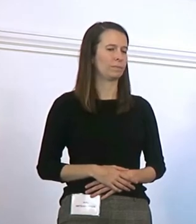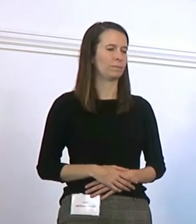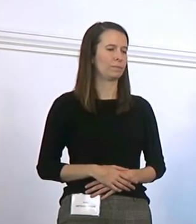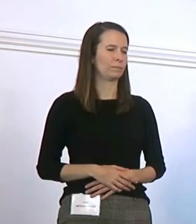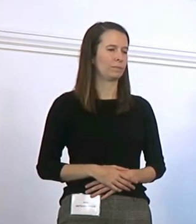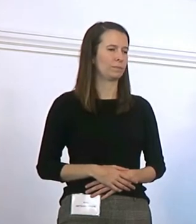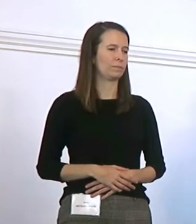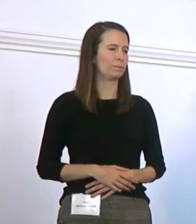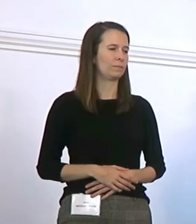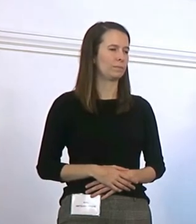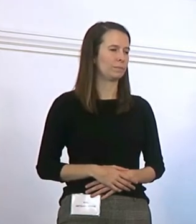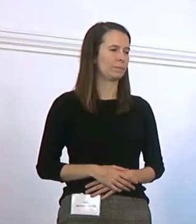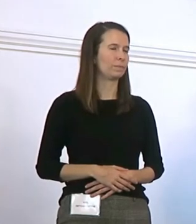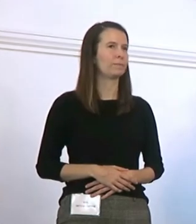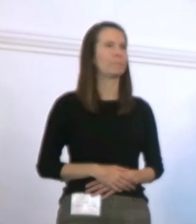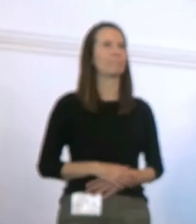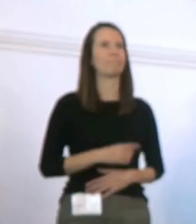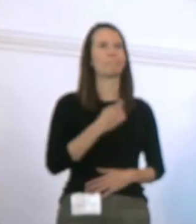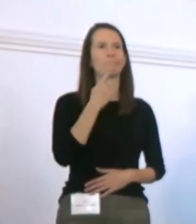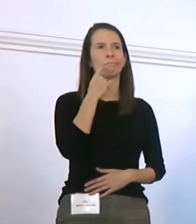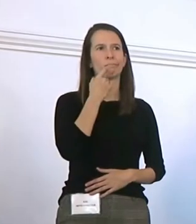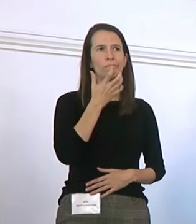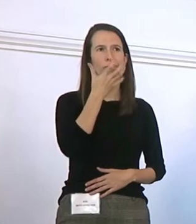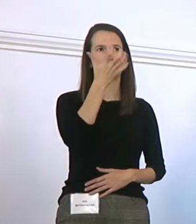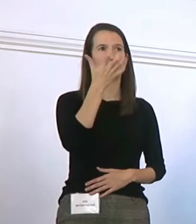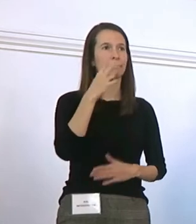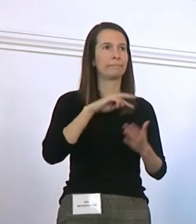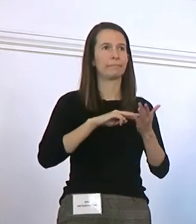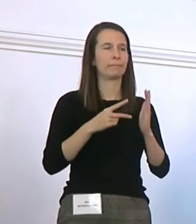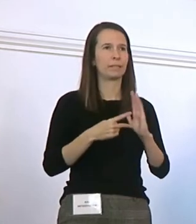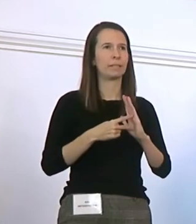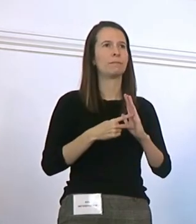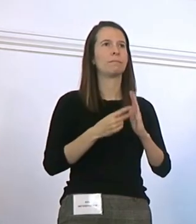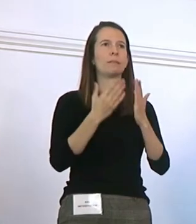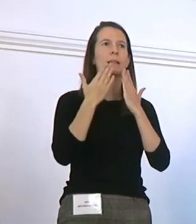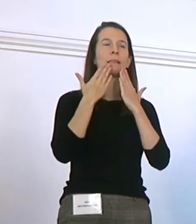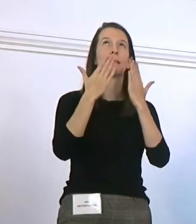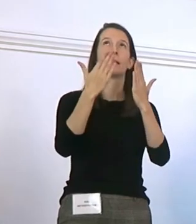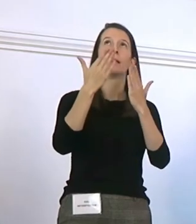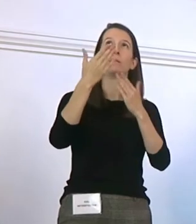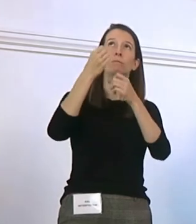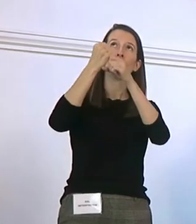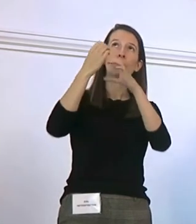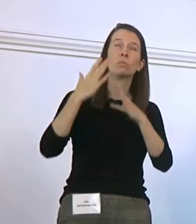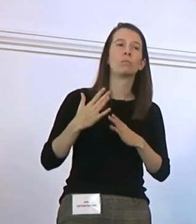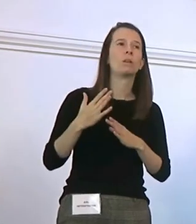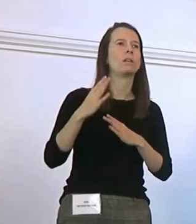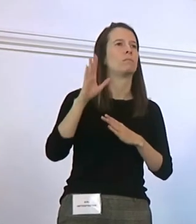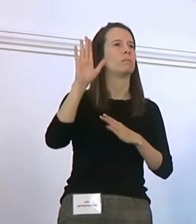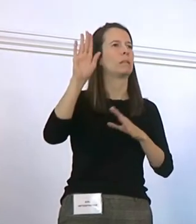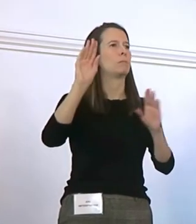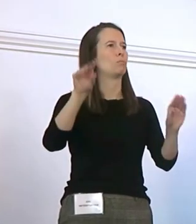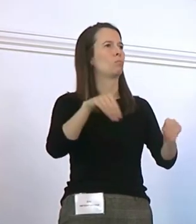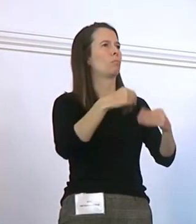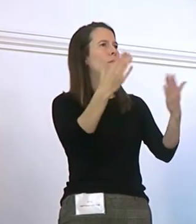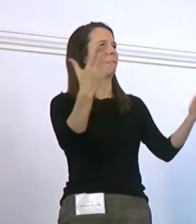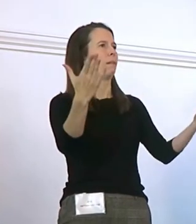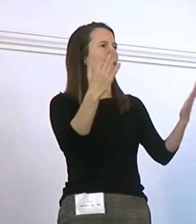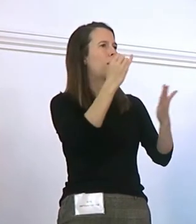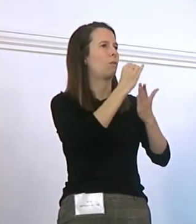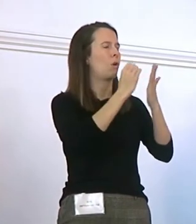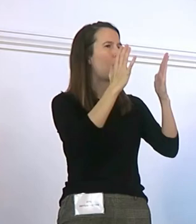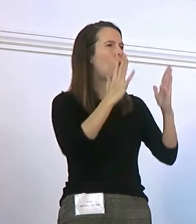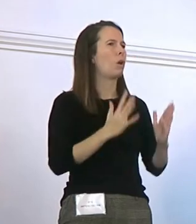I'm saying thank you to the Infinite for providing all of the artists with a really beautiful